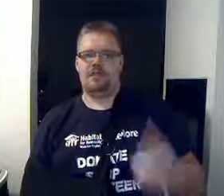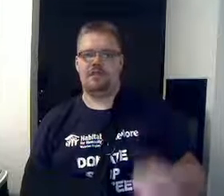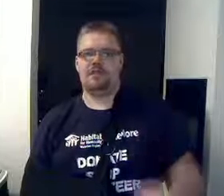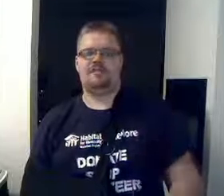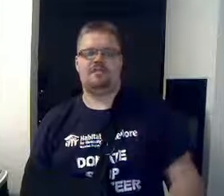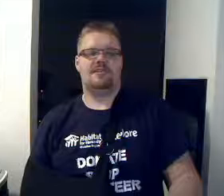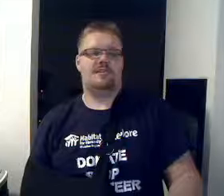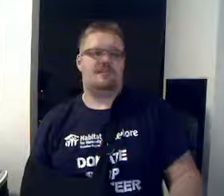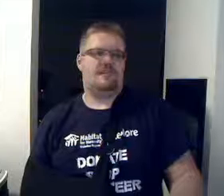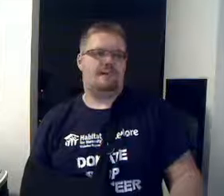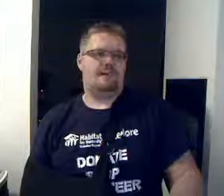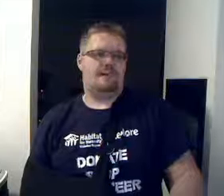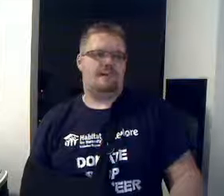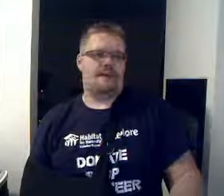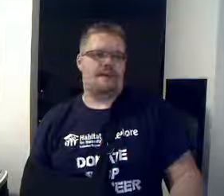the orcs.